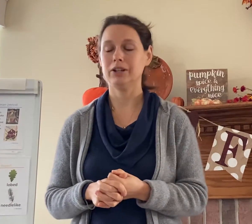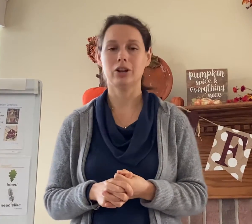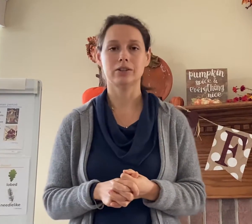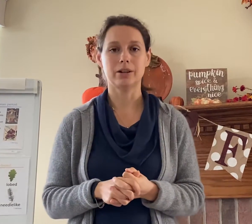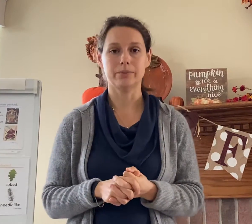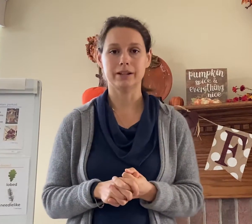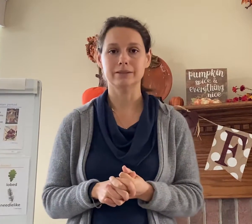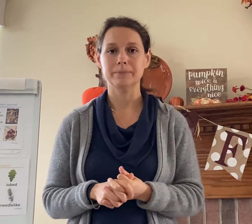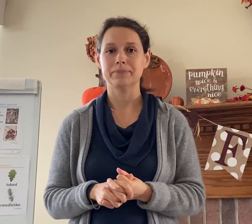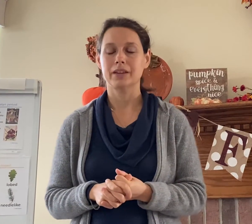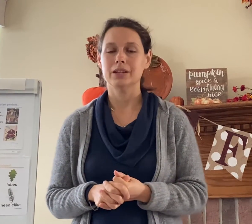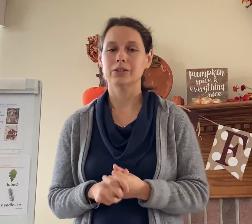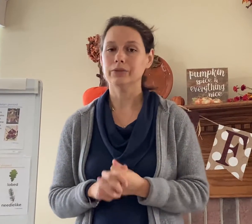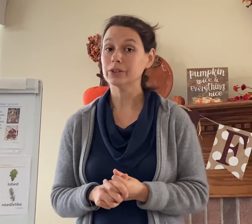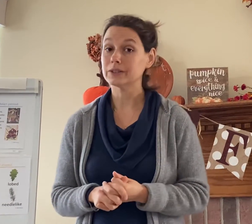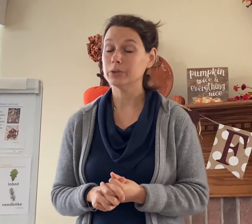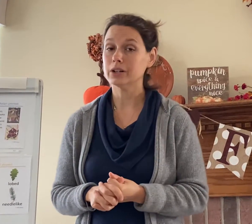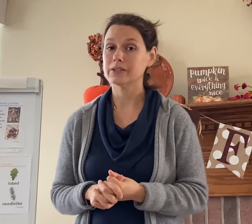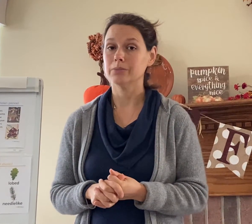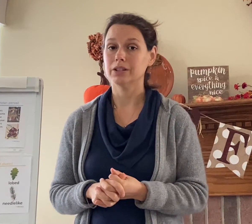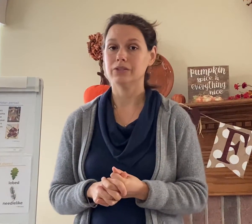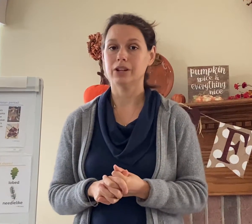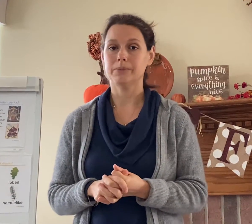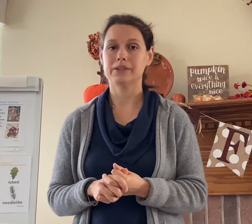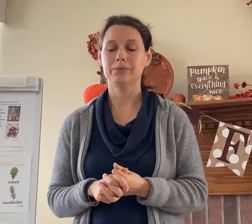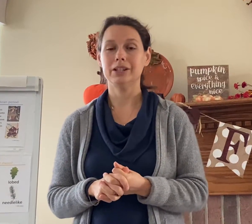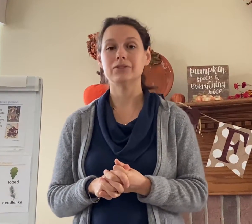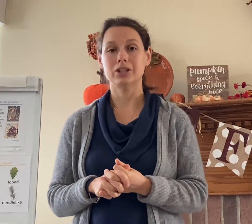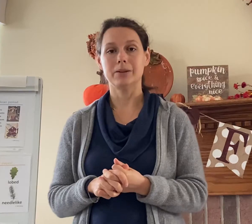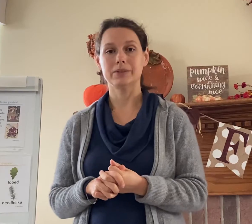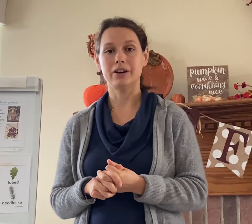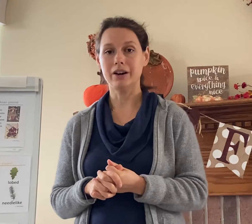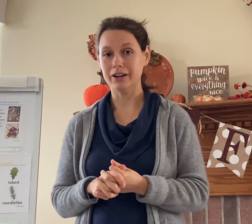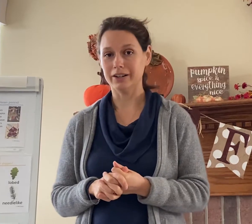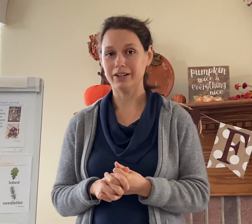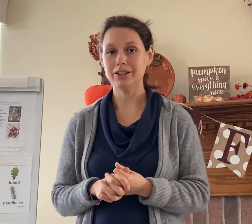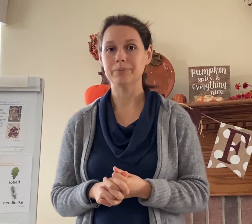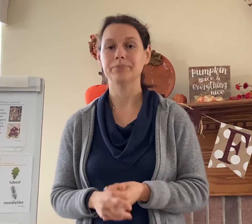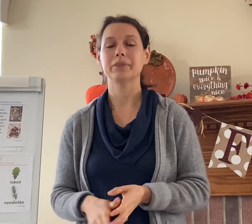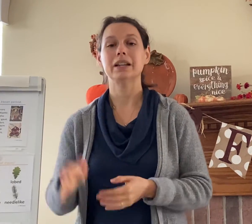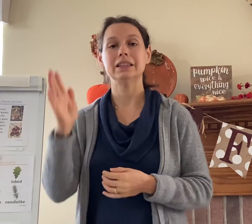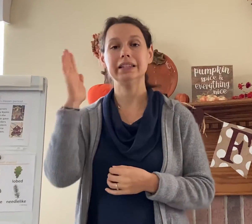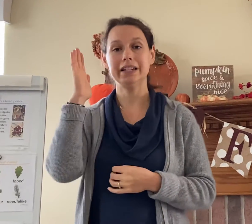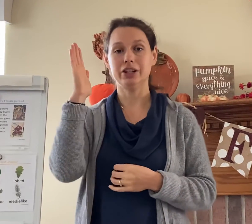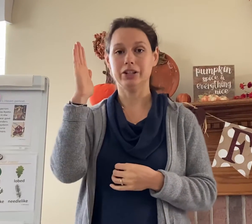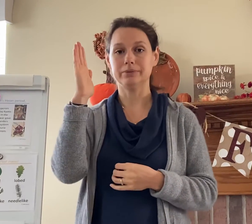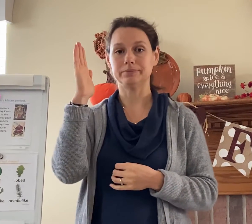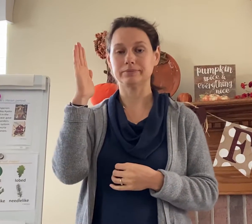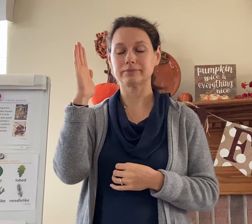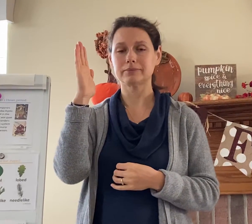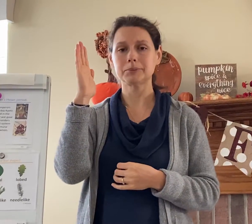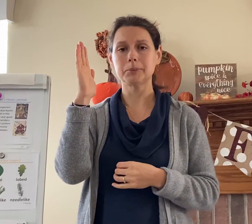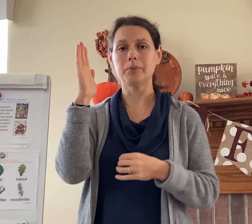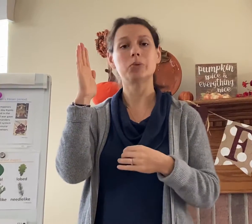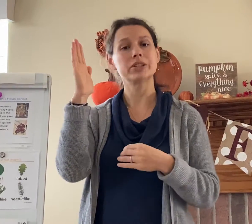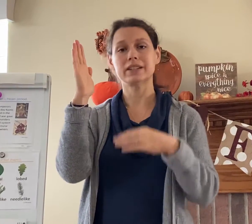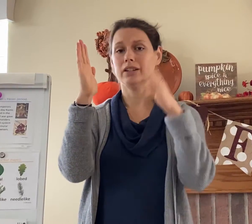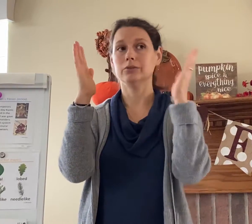on a jet plane so first what are some leaf shapes some leaf shapes are linear we're just gonna or